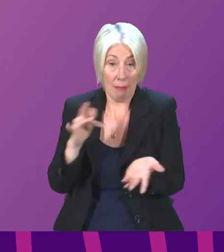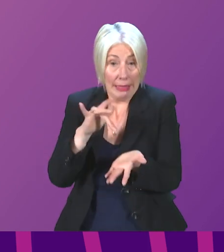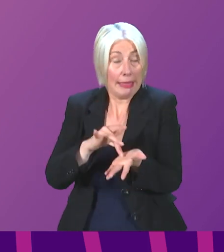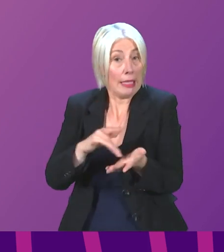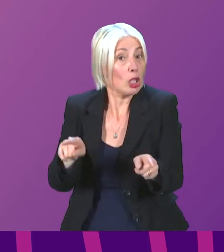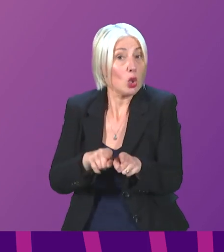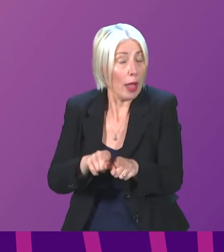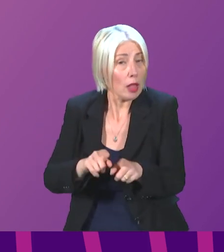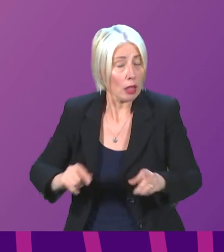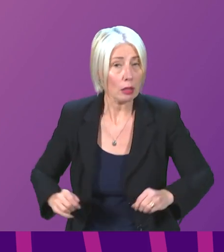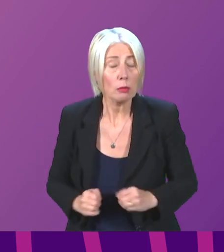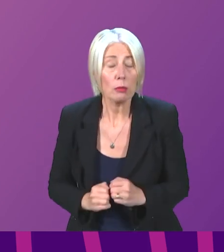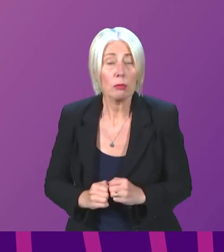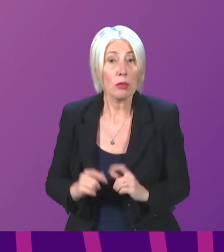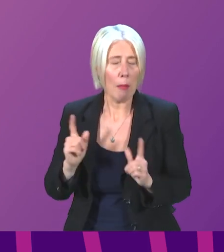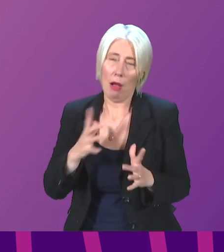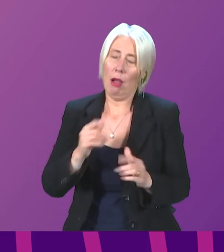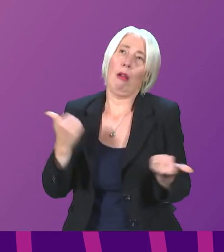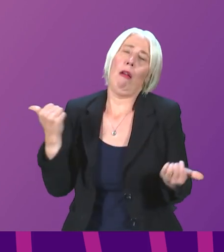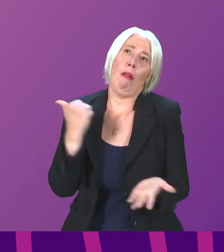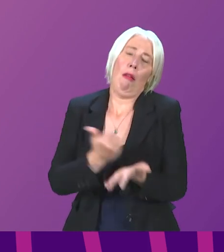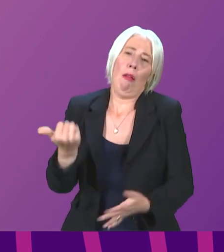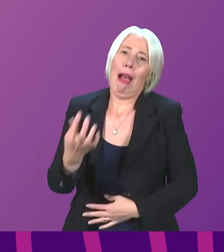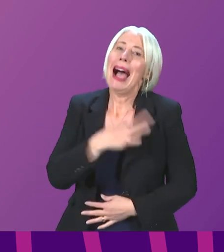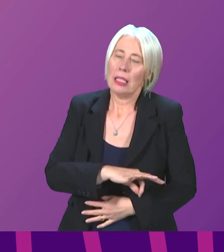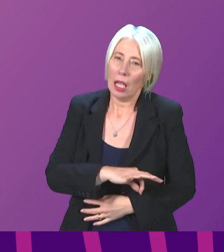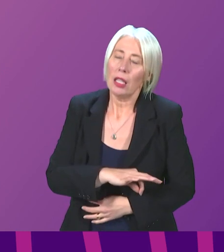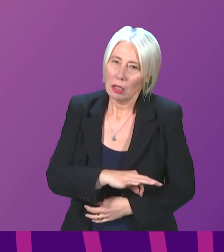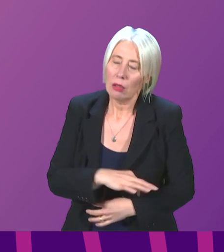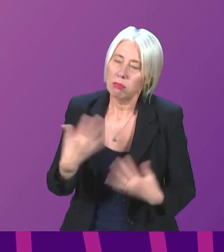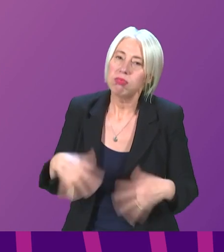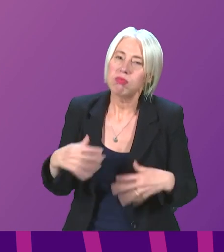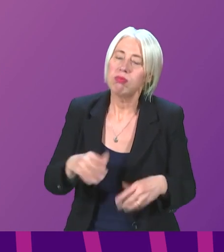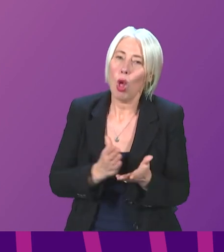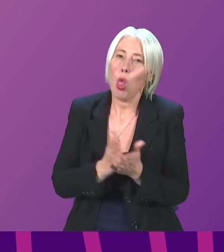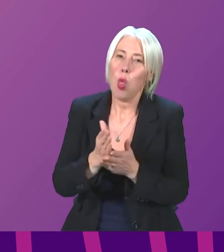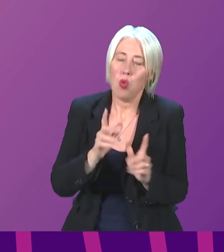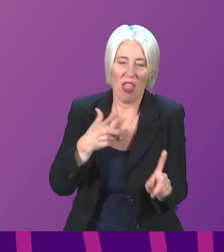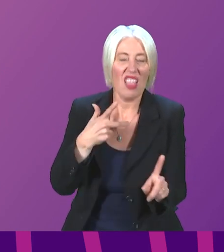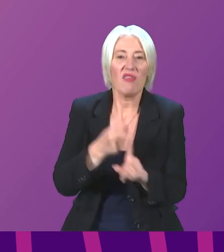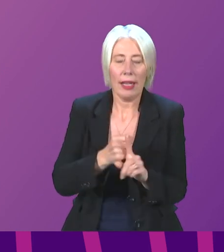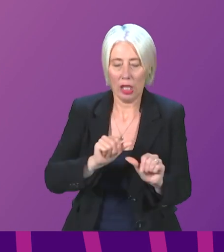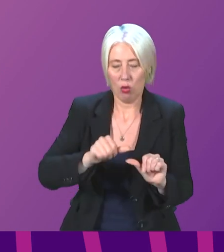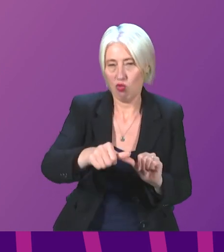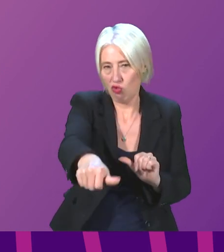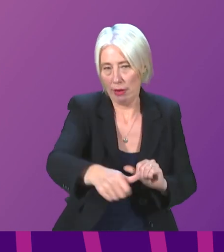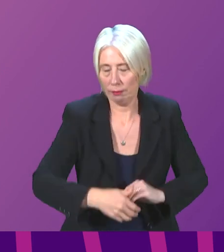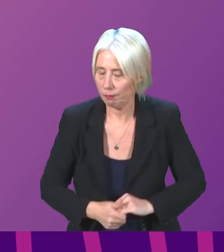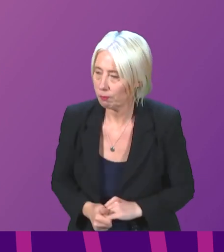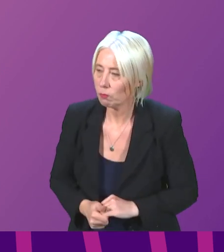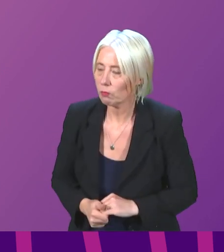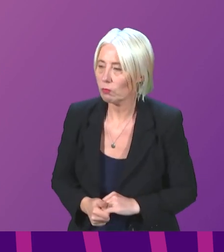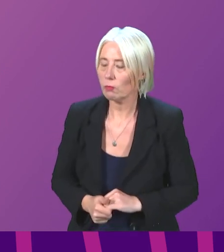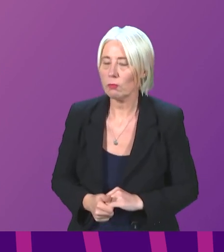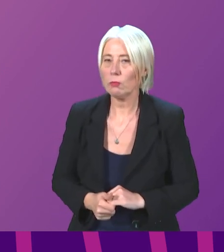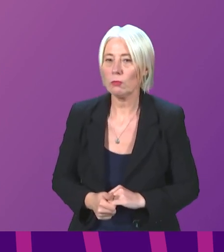as well, but they've been a great asset to us in this vaccination programme. So, of course, the